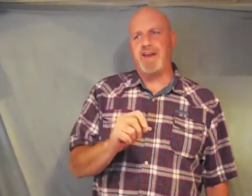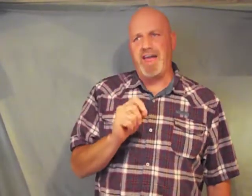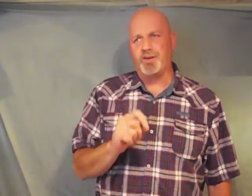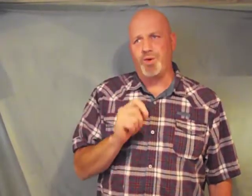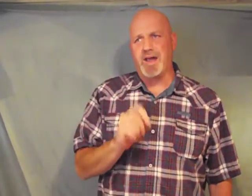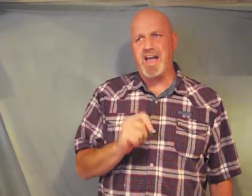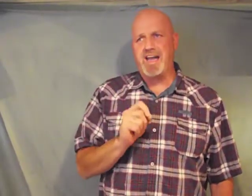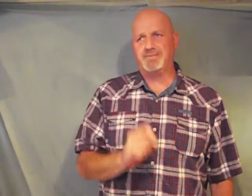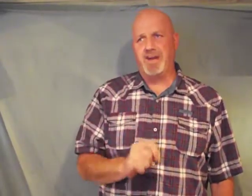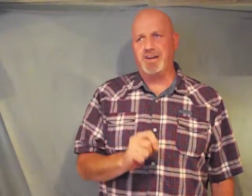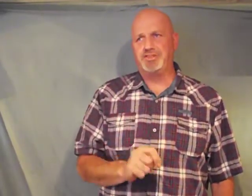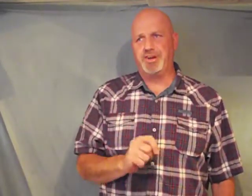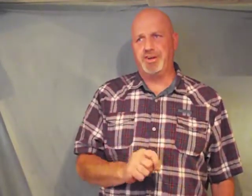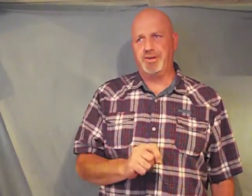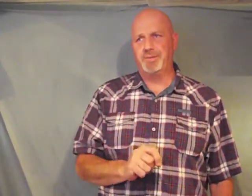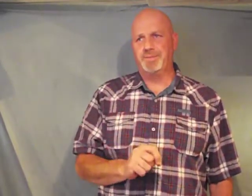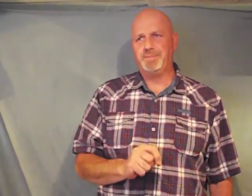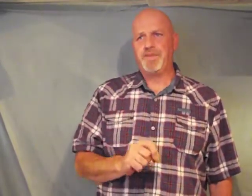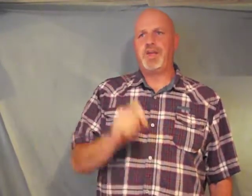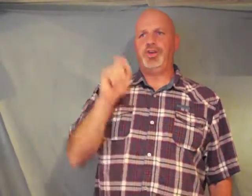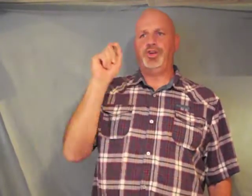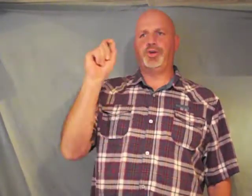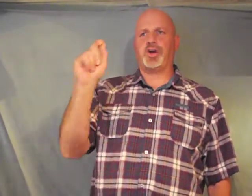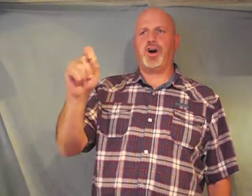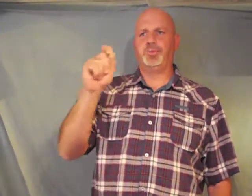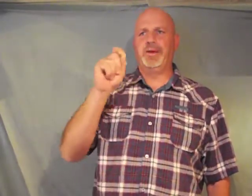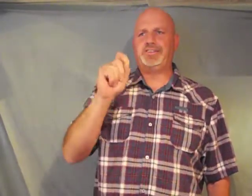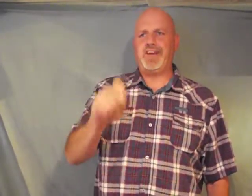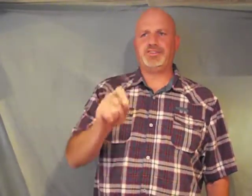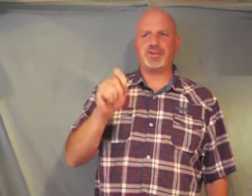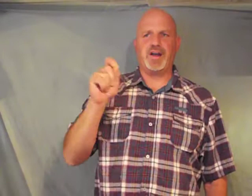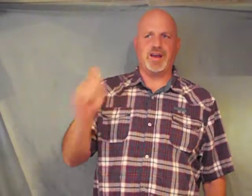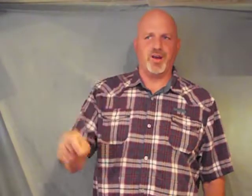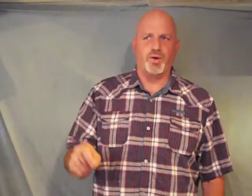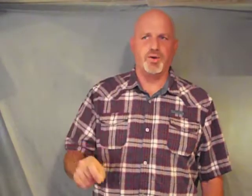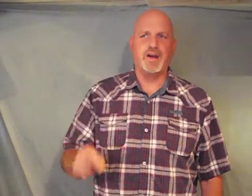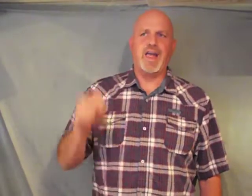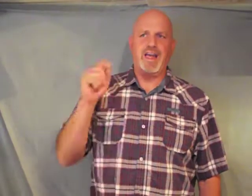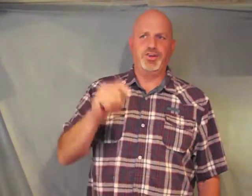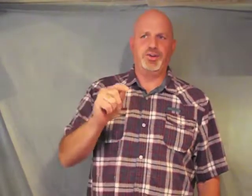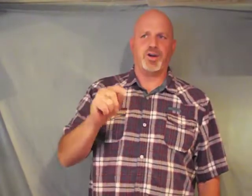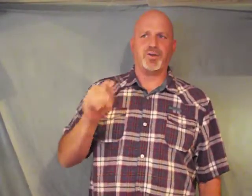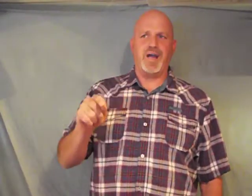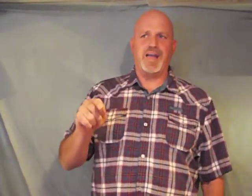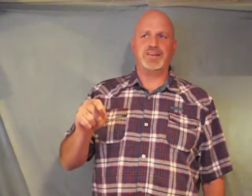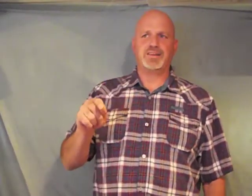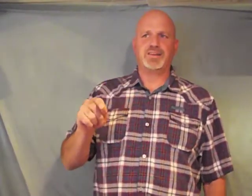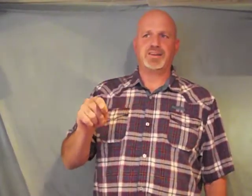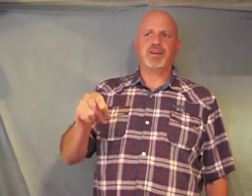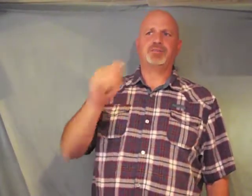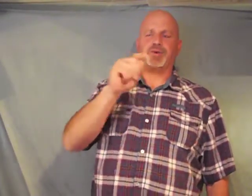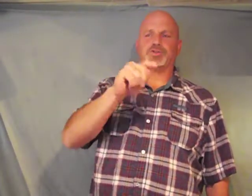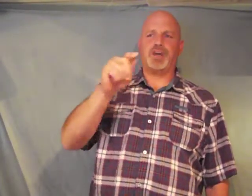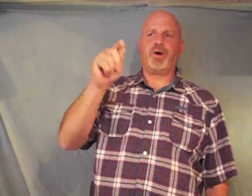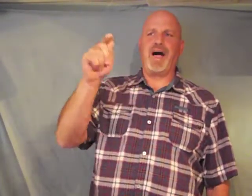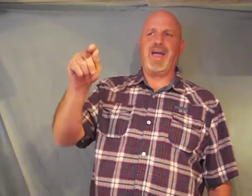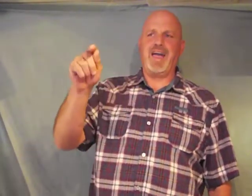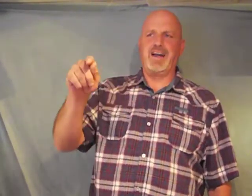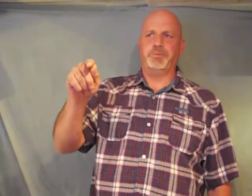what I have done to you you called me teacher and Lord and you are right for so I am